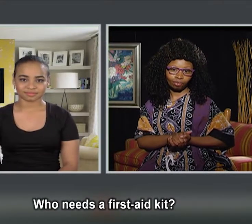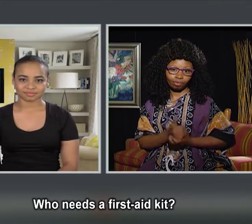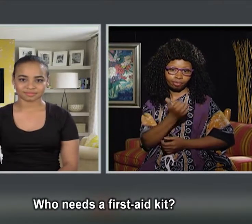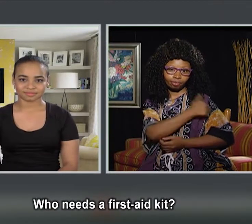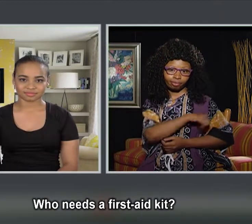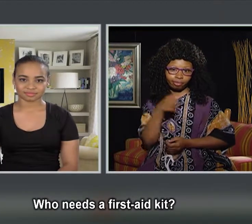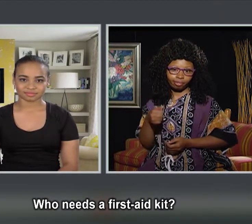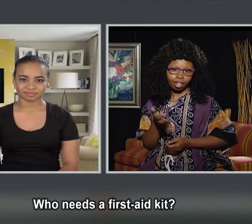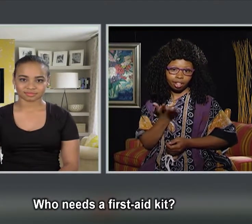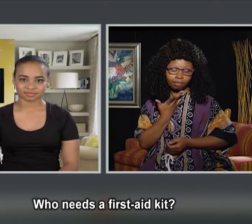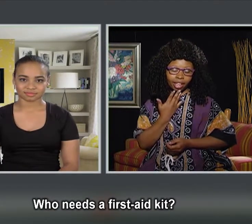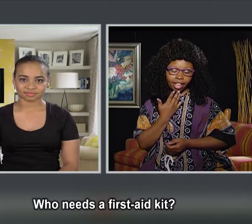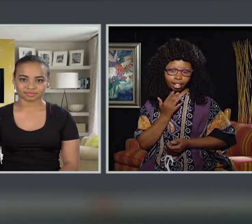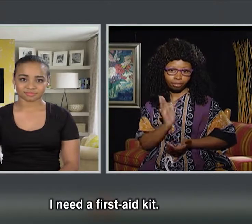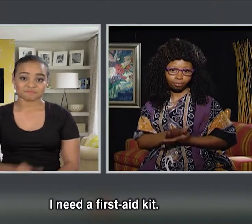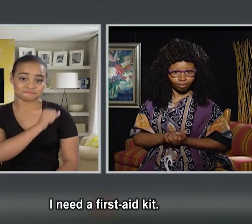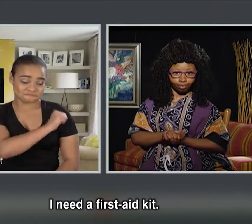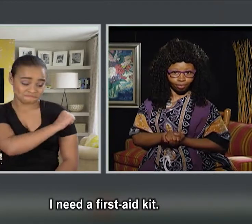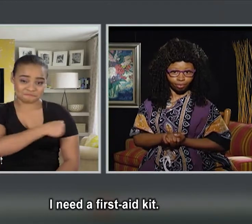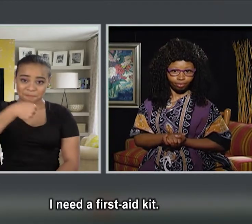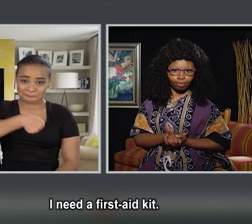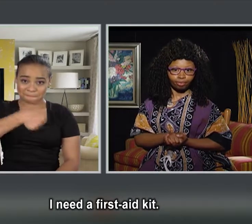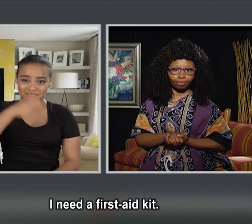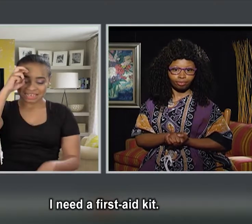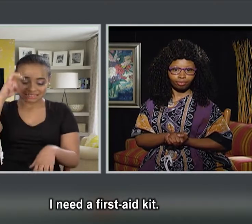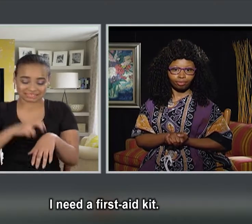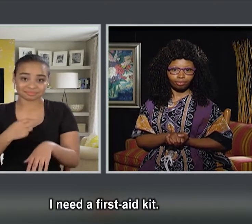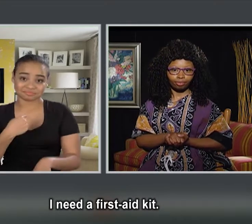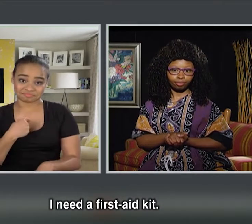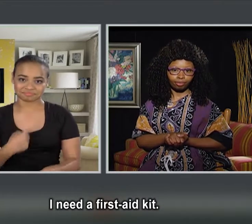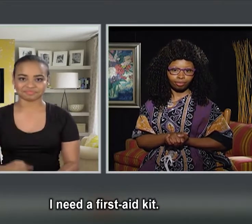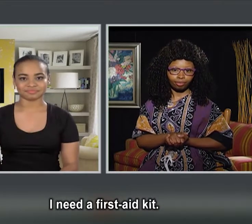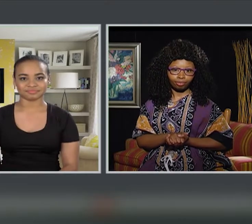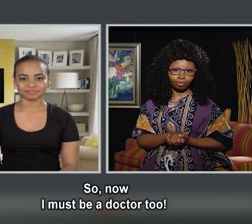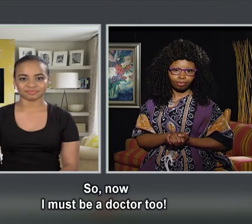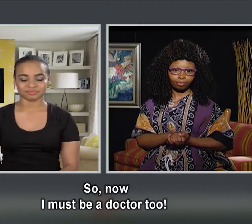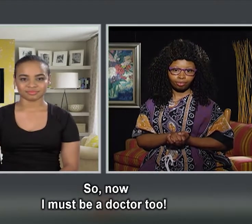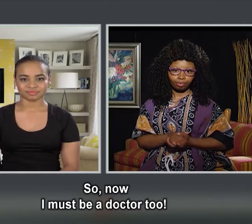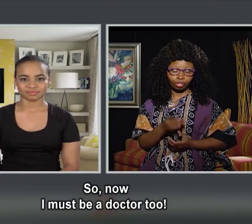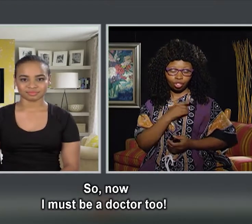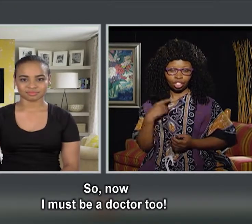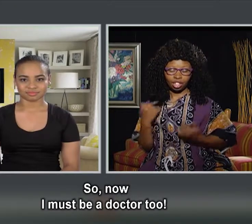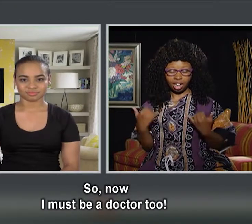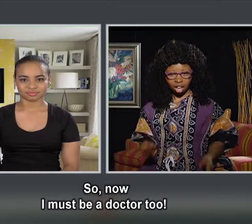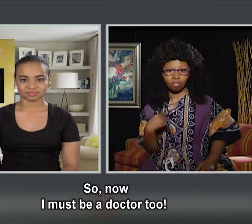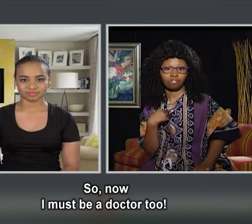Who needs a first aid kit? I need a first aid kit. So now I must be a doctor too.